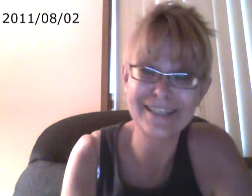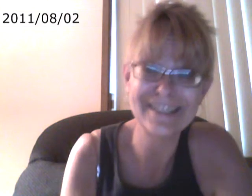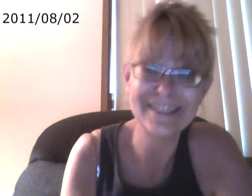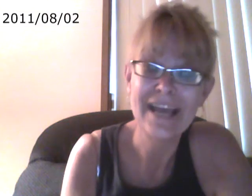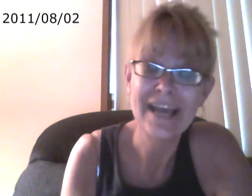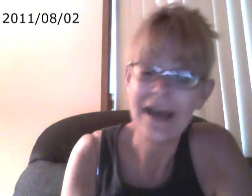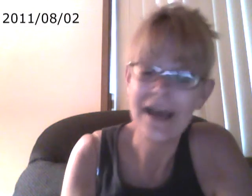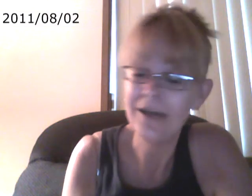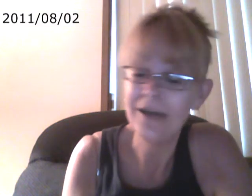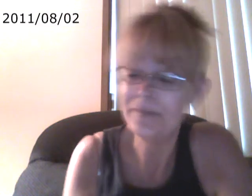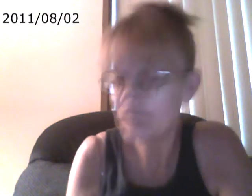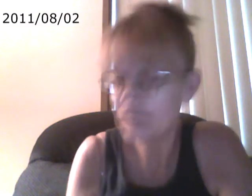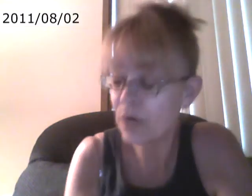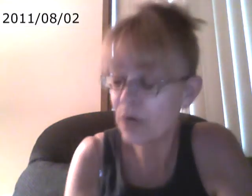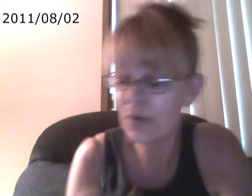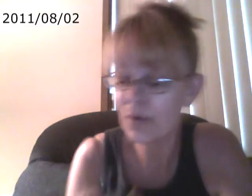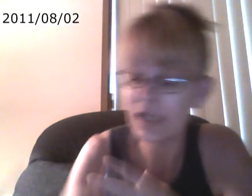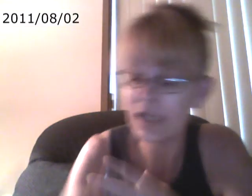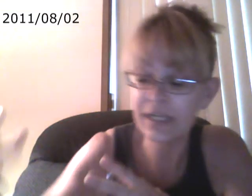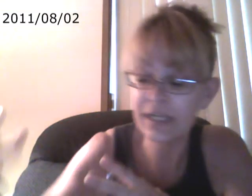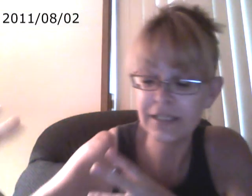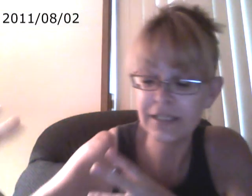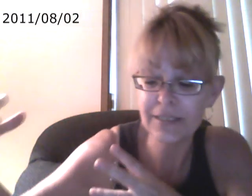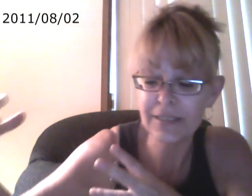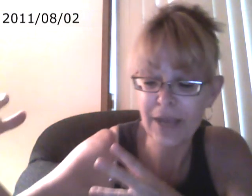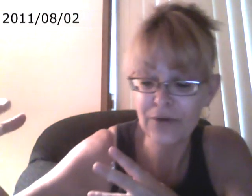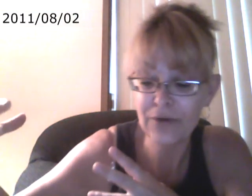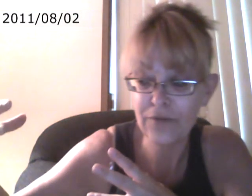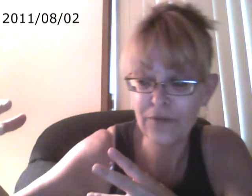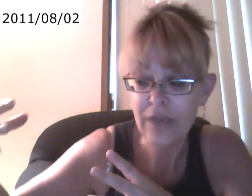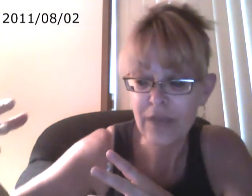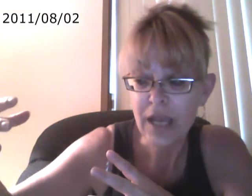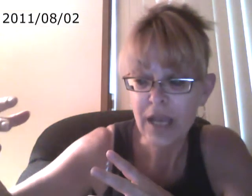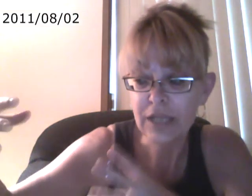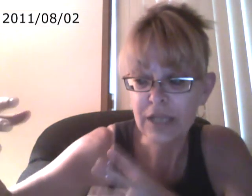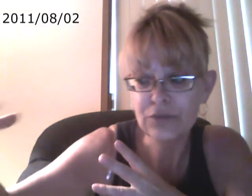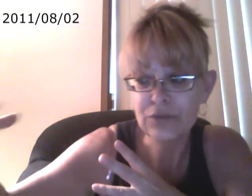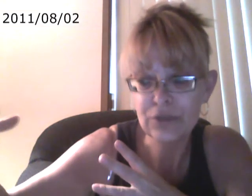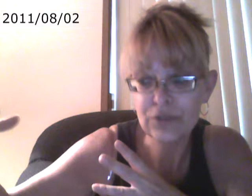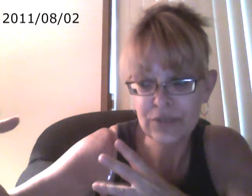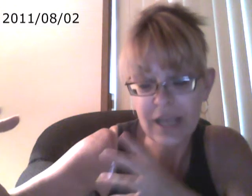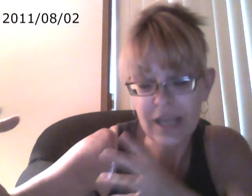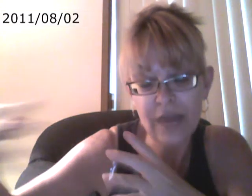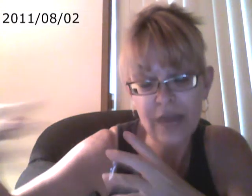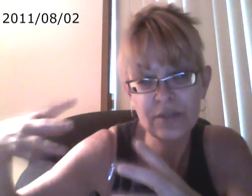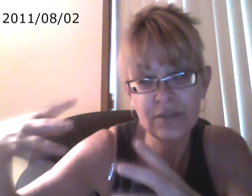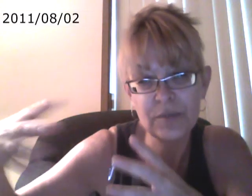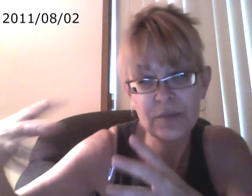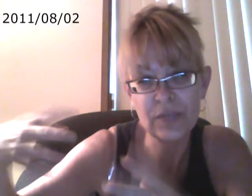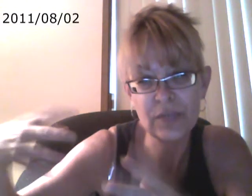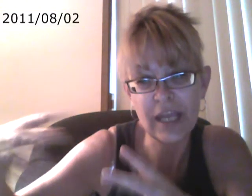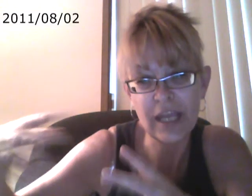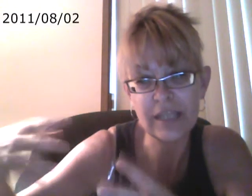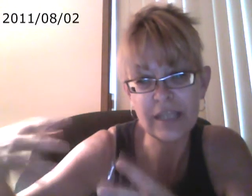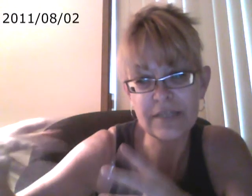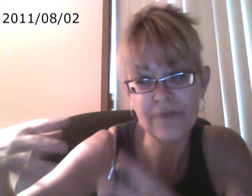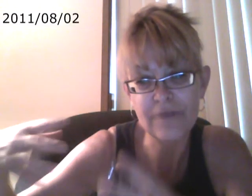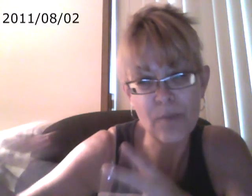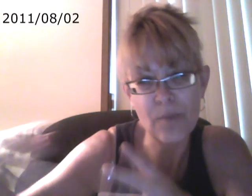So it is a matter of introducing how to communicate from both